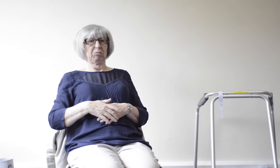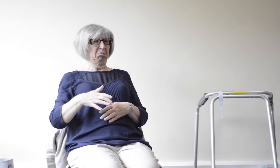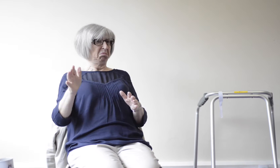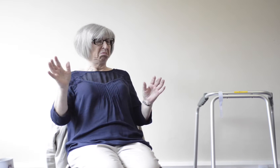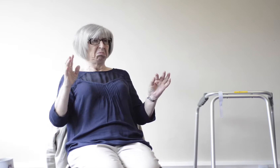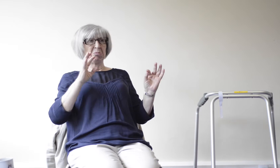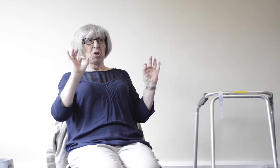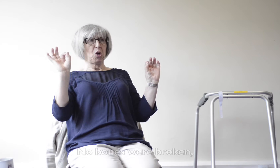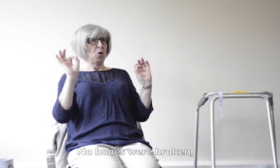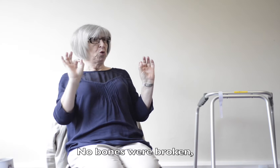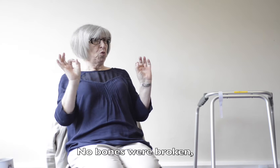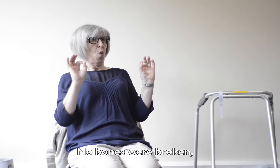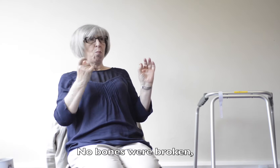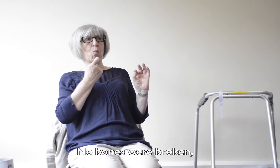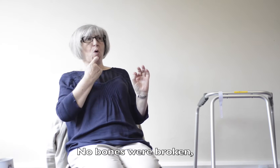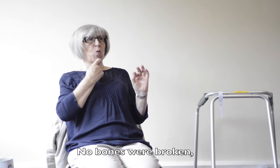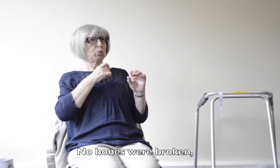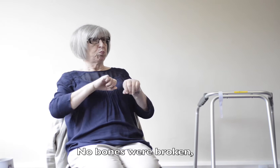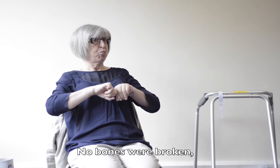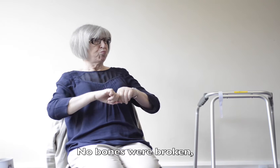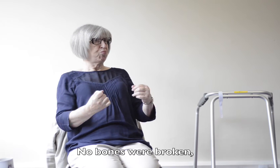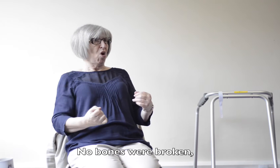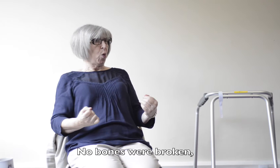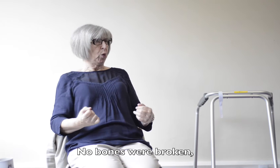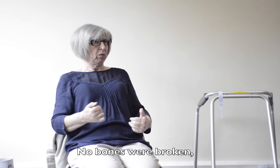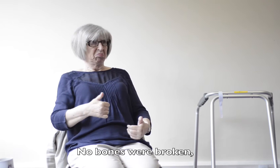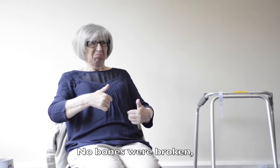myself or broken any bones. There were no broken bones.